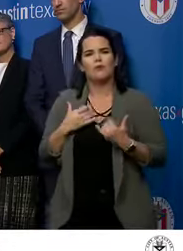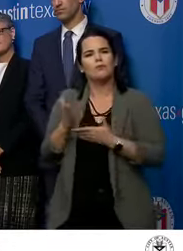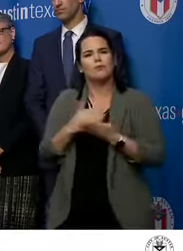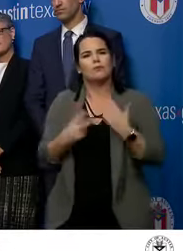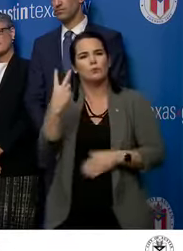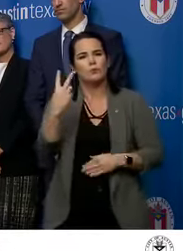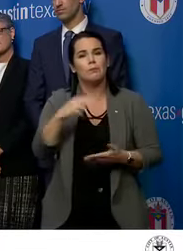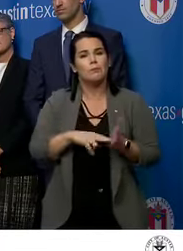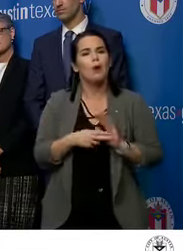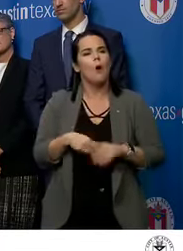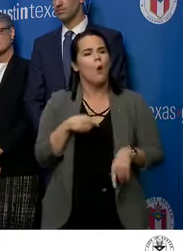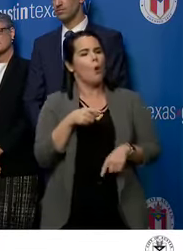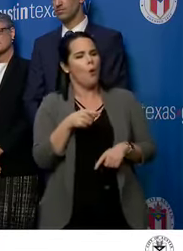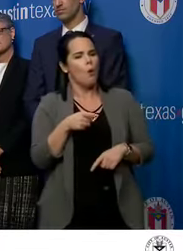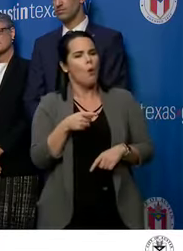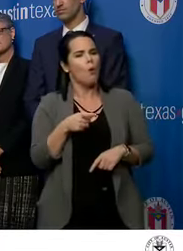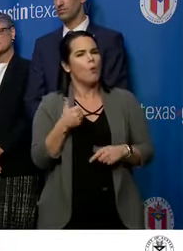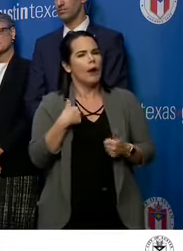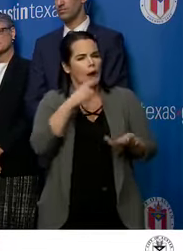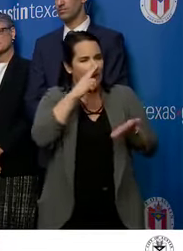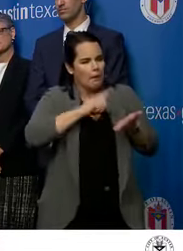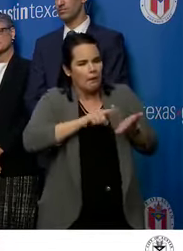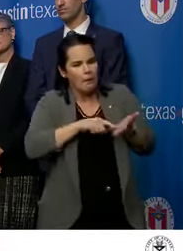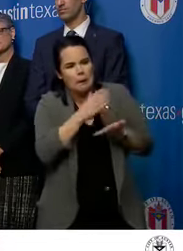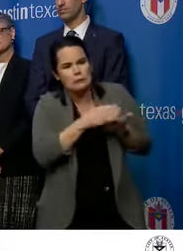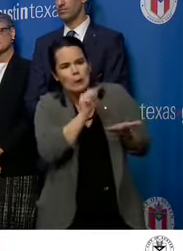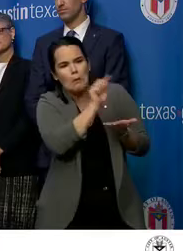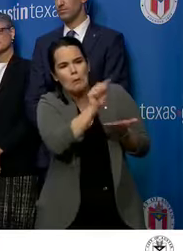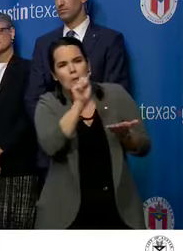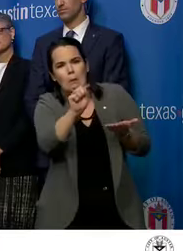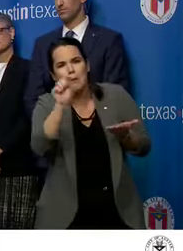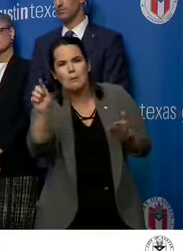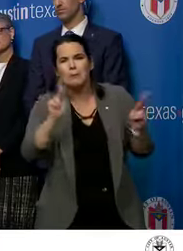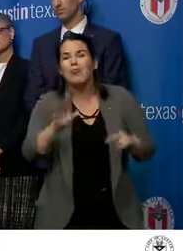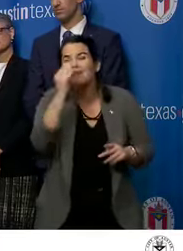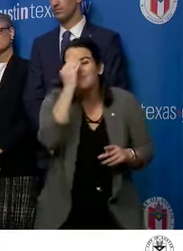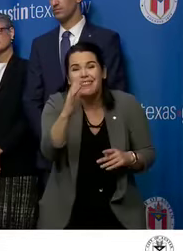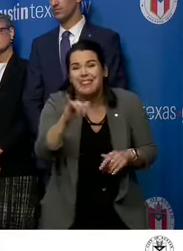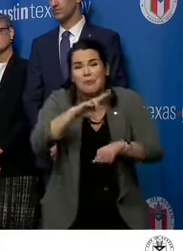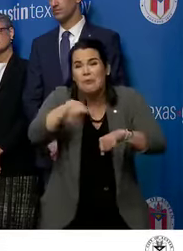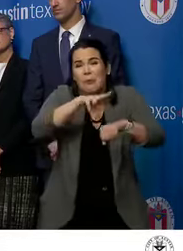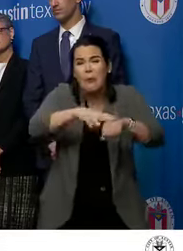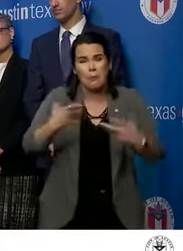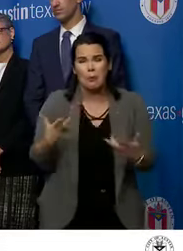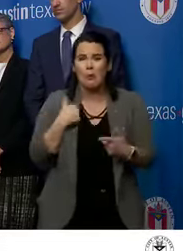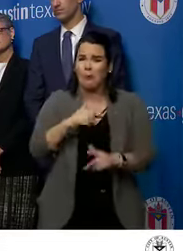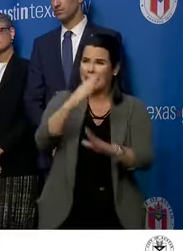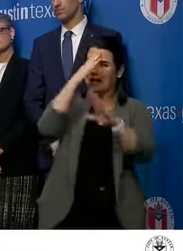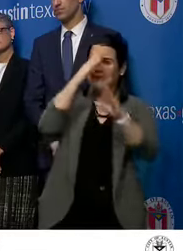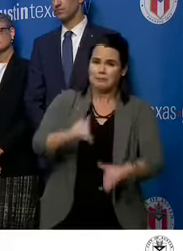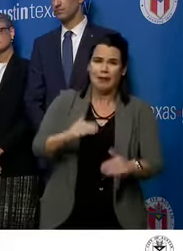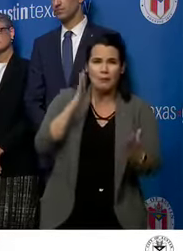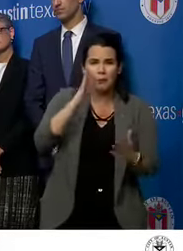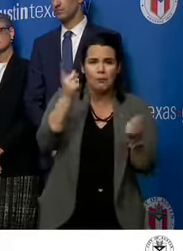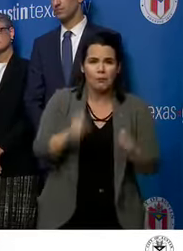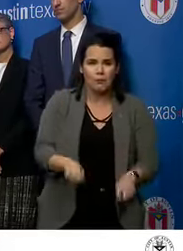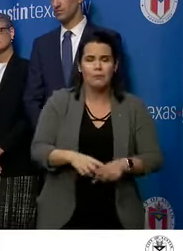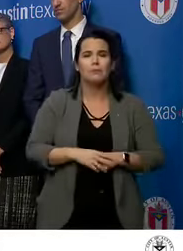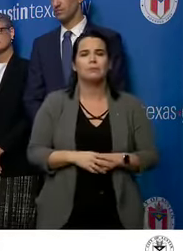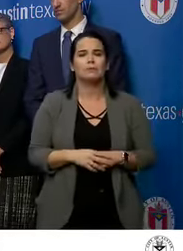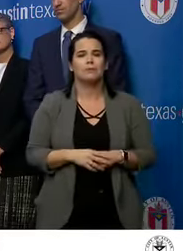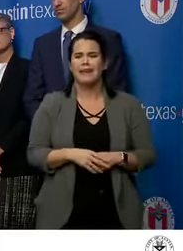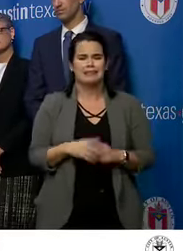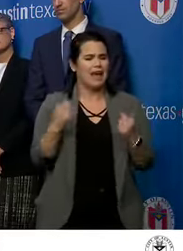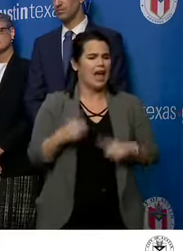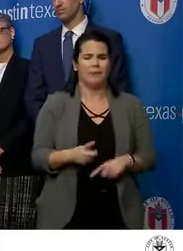means we have person or persons under investigation. This is a normal process. This is an expected process. This is a process that's